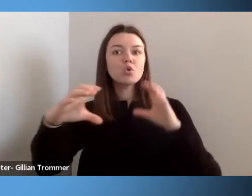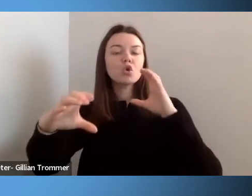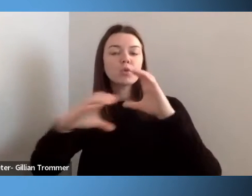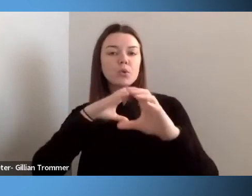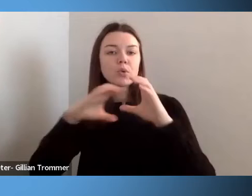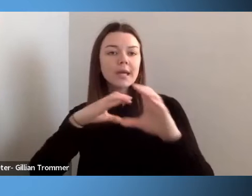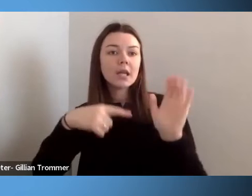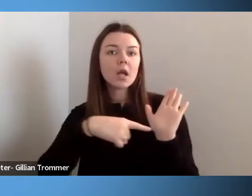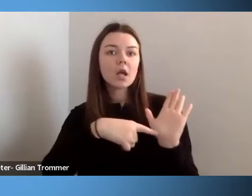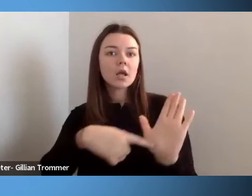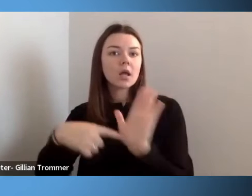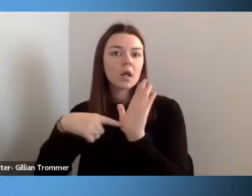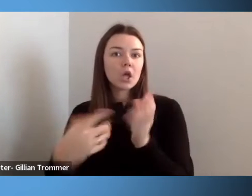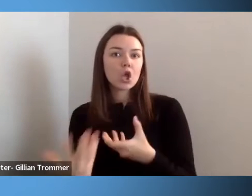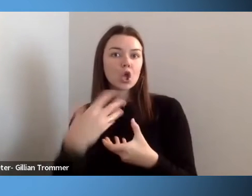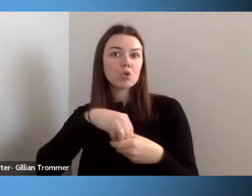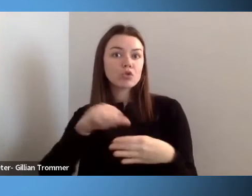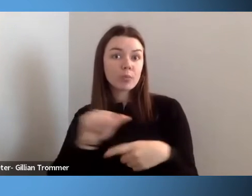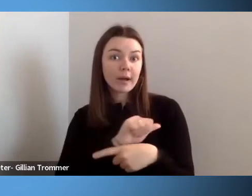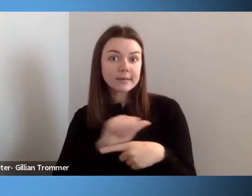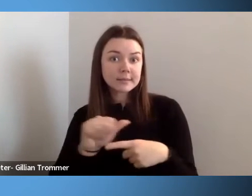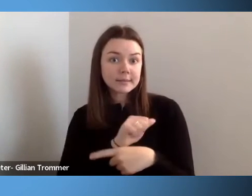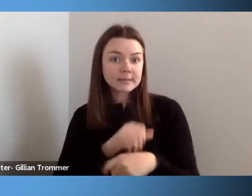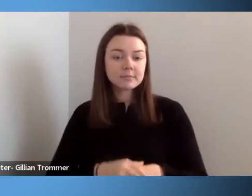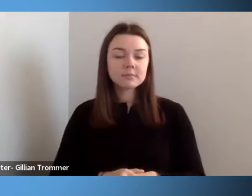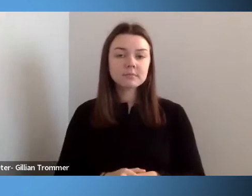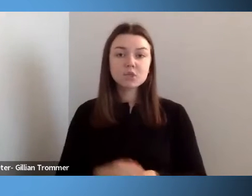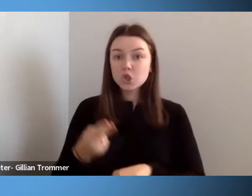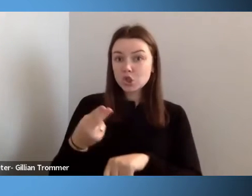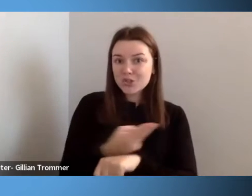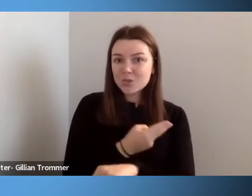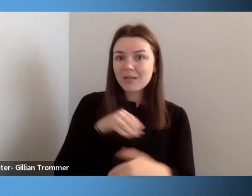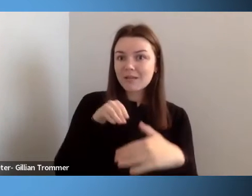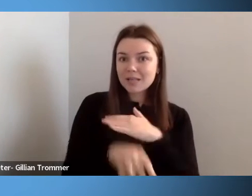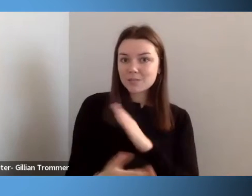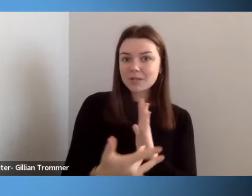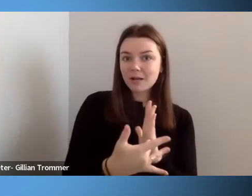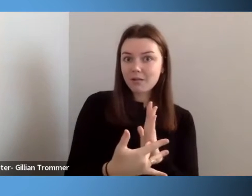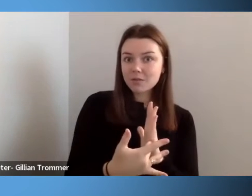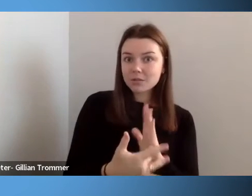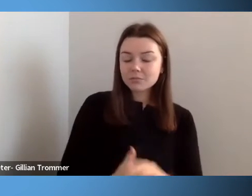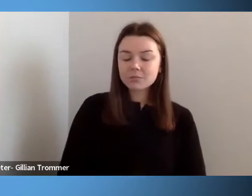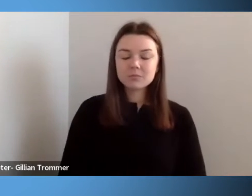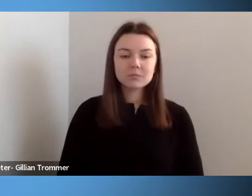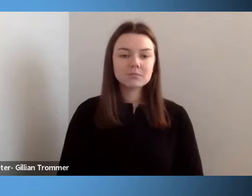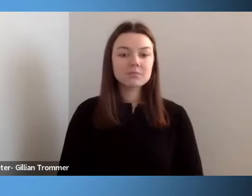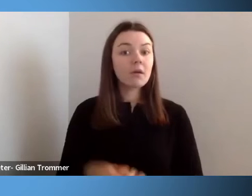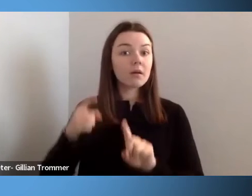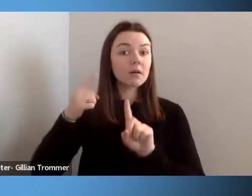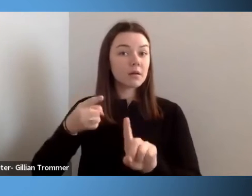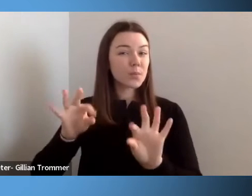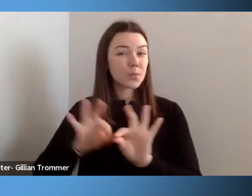utilizing accessible technology, and ultimately, are you measuring the